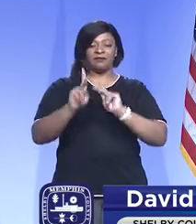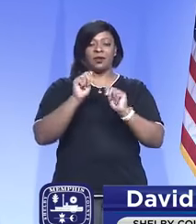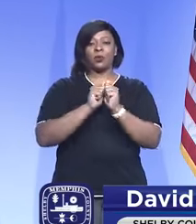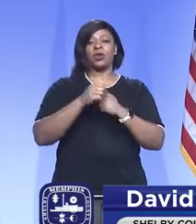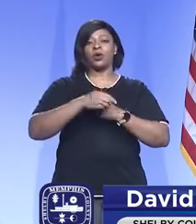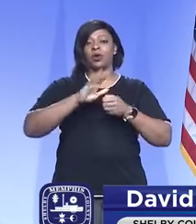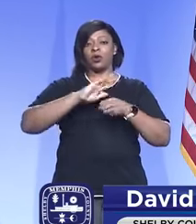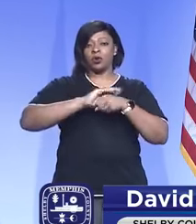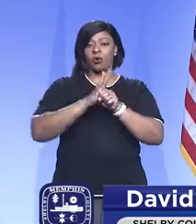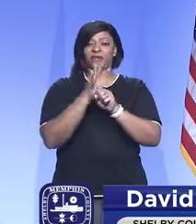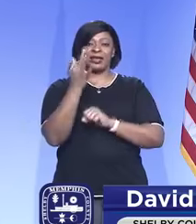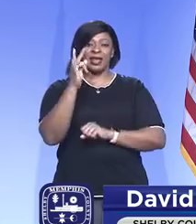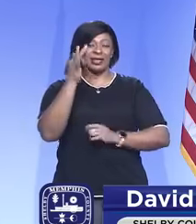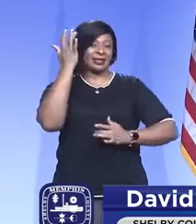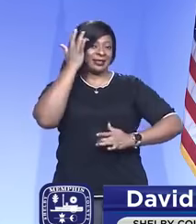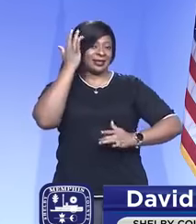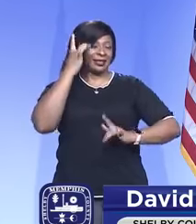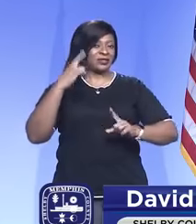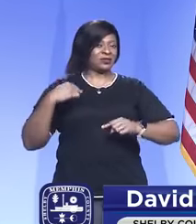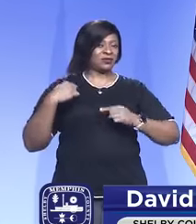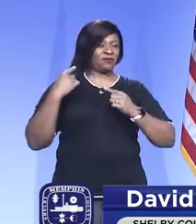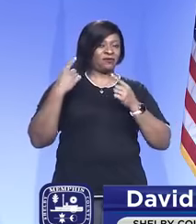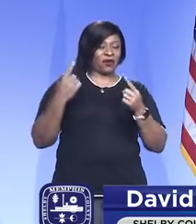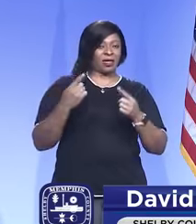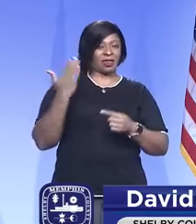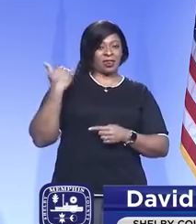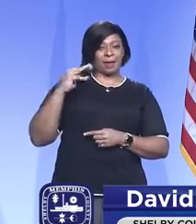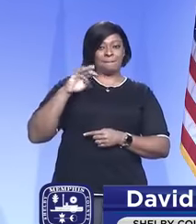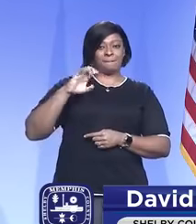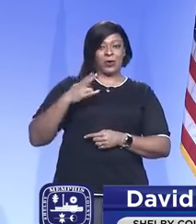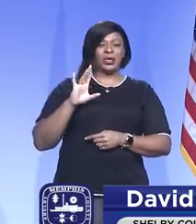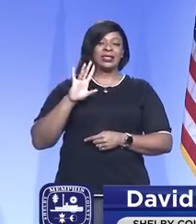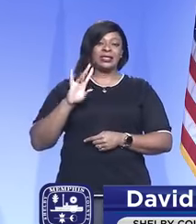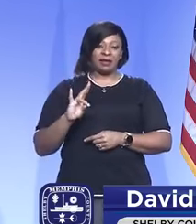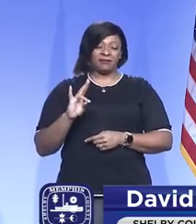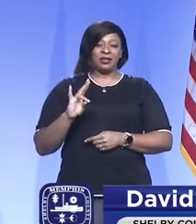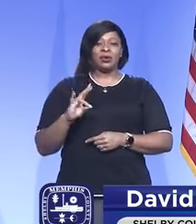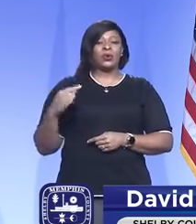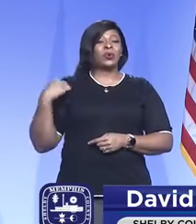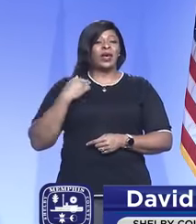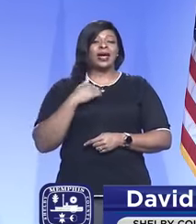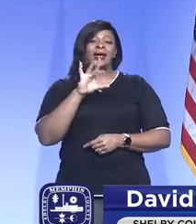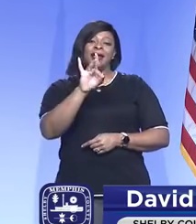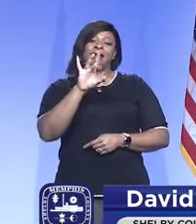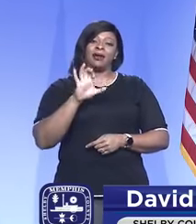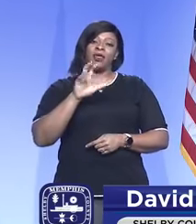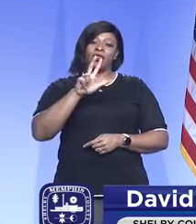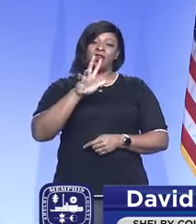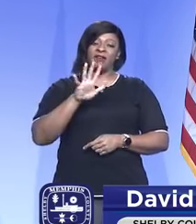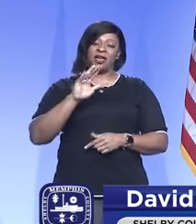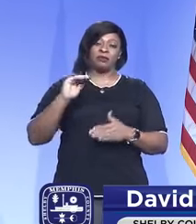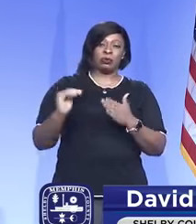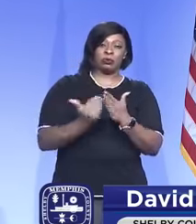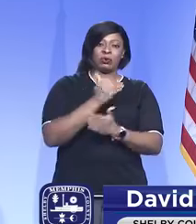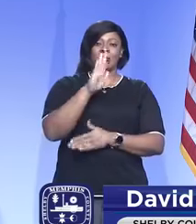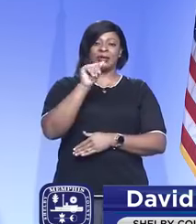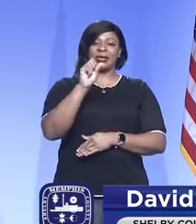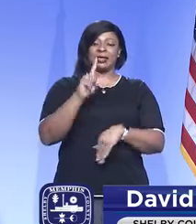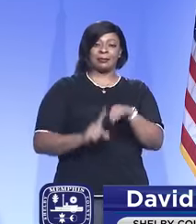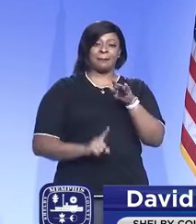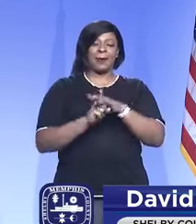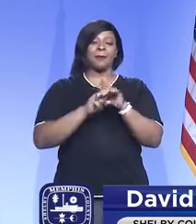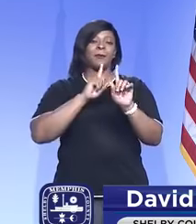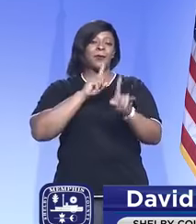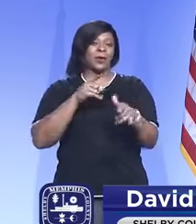COVID-19 disease so far since March the 7th, and we had 835 new cases reported